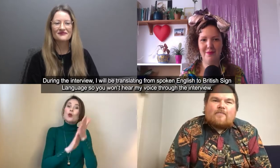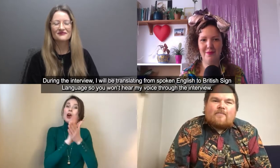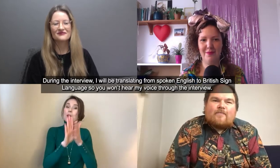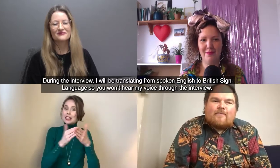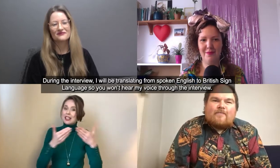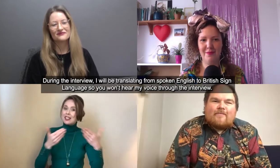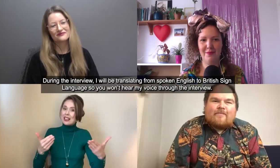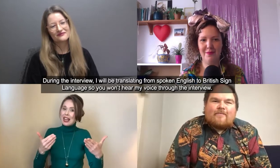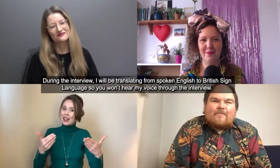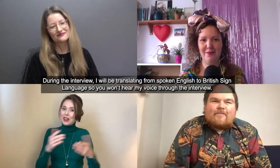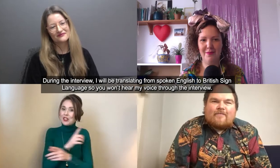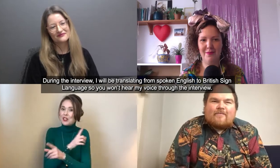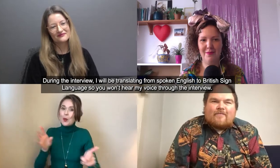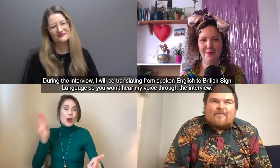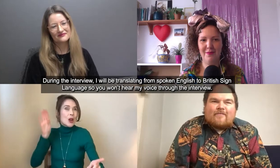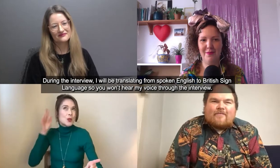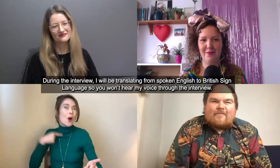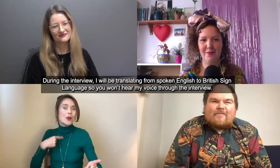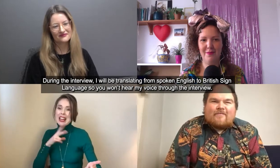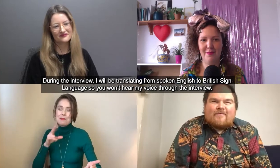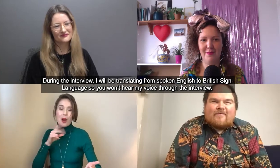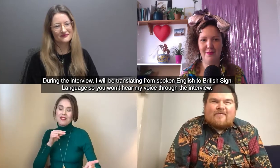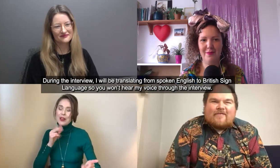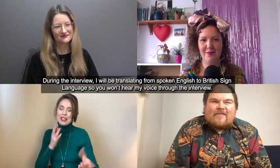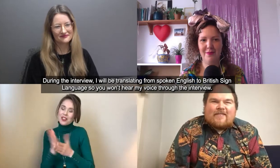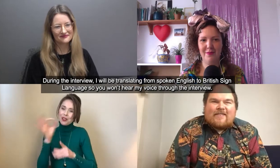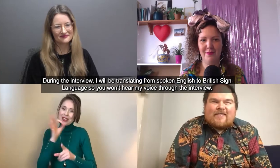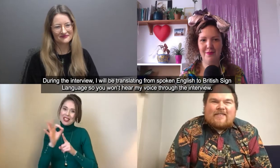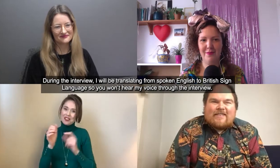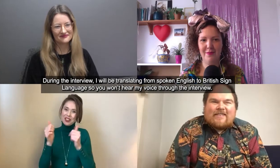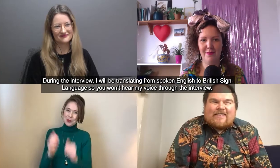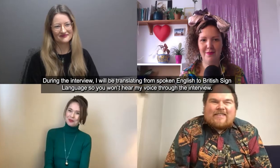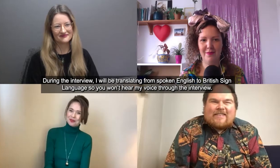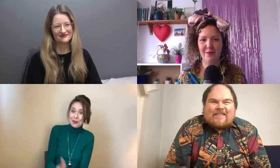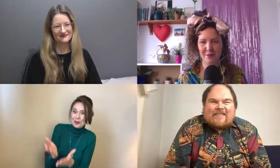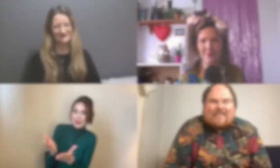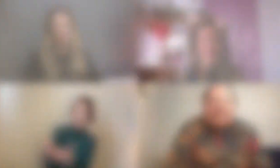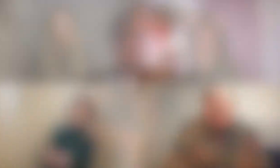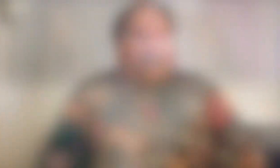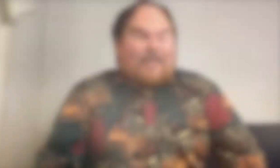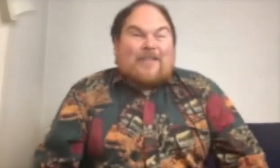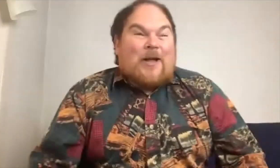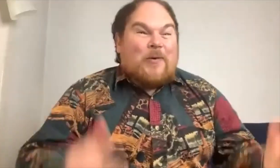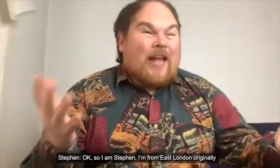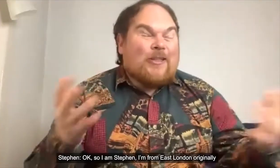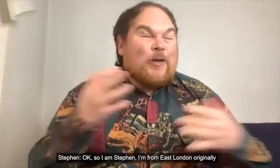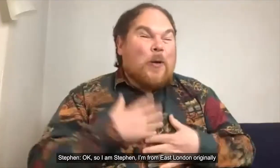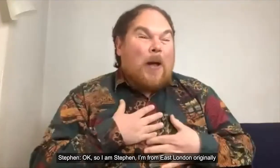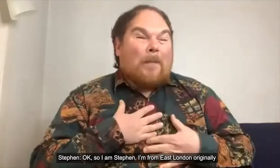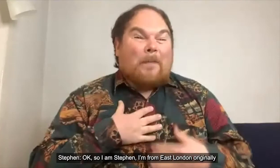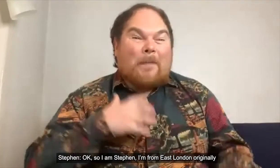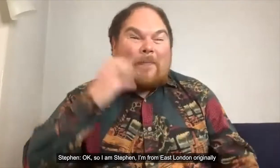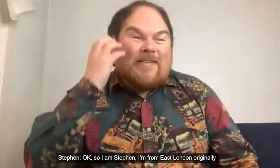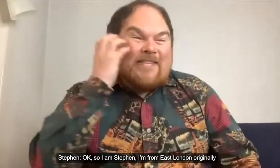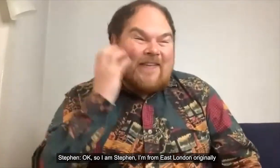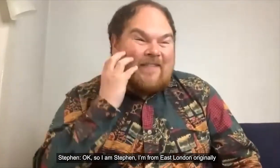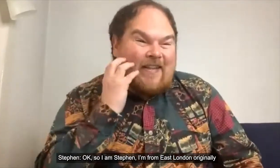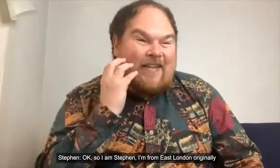British sign language so you won't hear my voice through the interview. Well okay so I